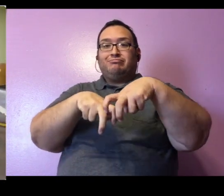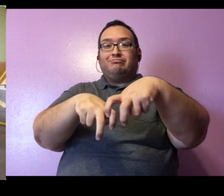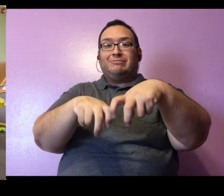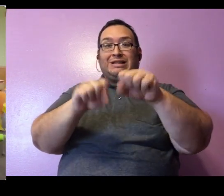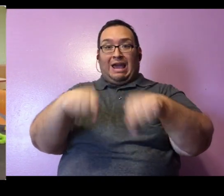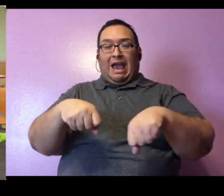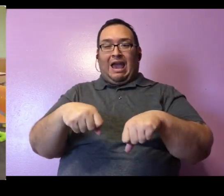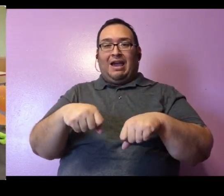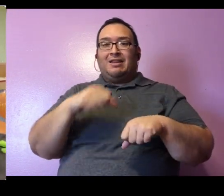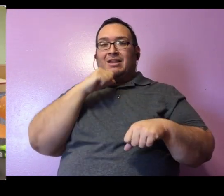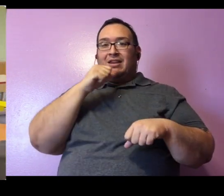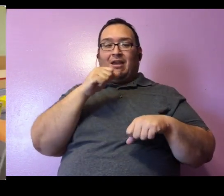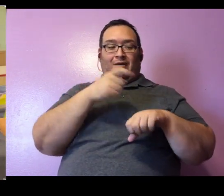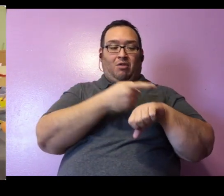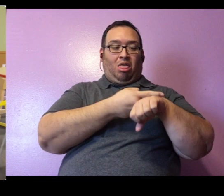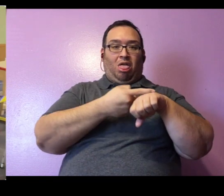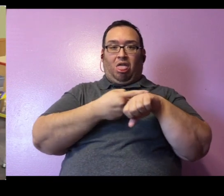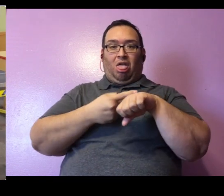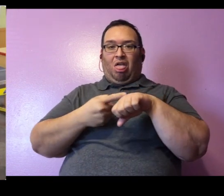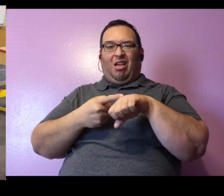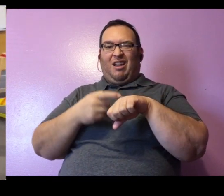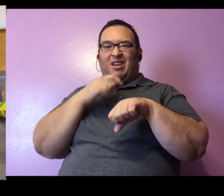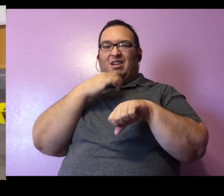and have it hang behind her without causing any problems.